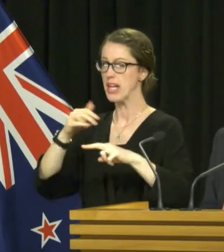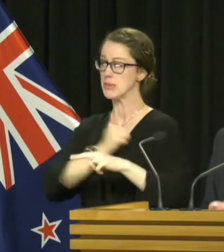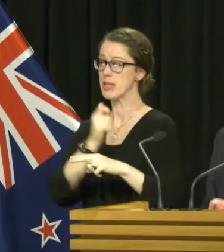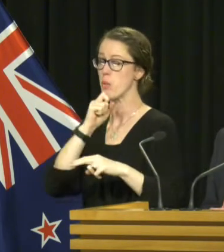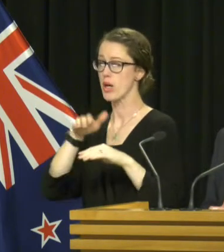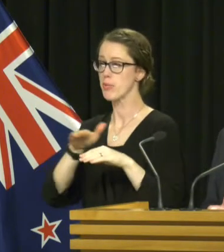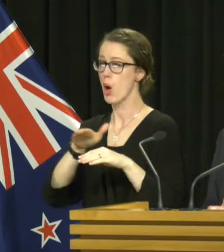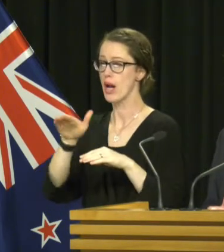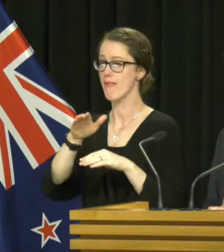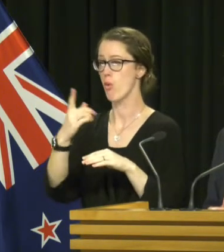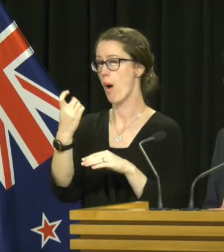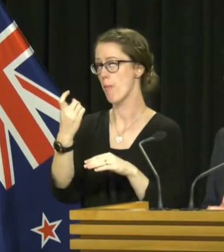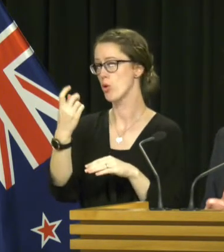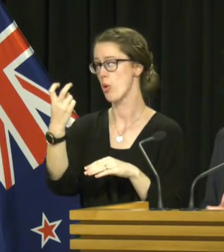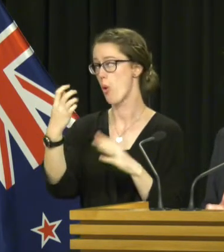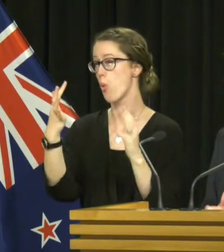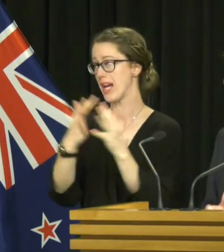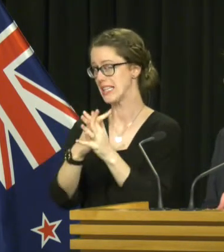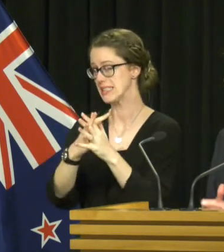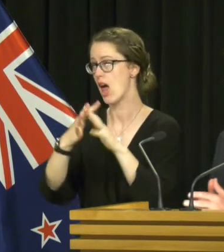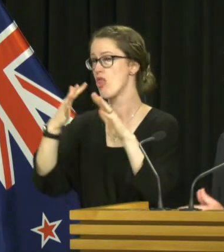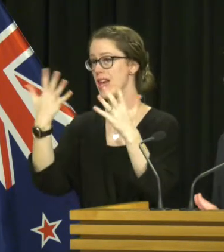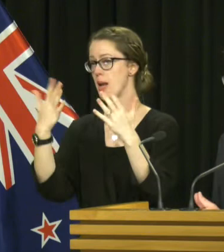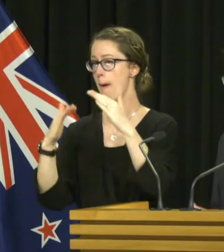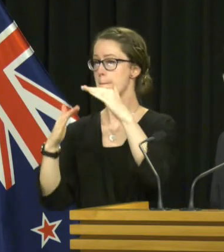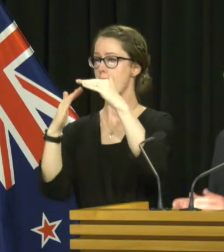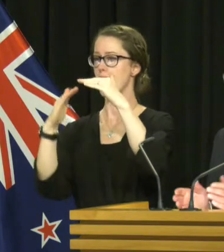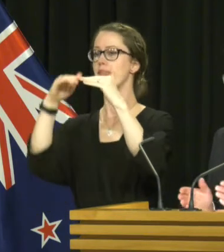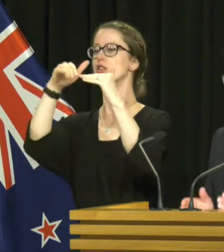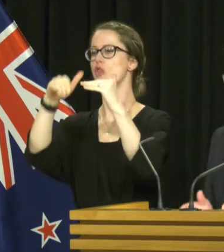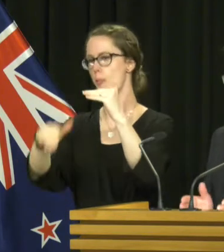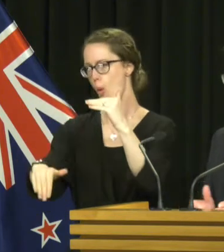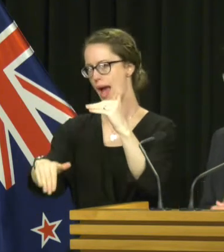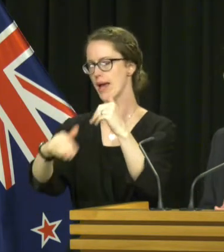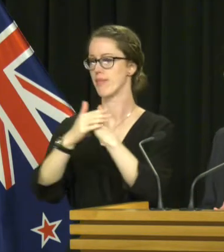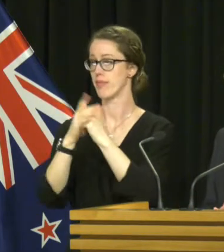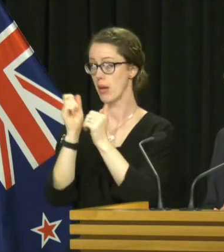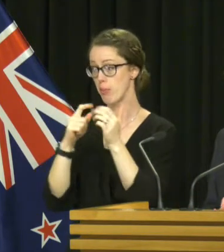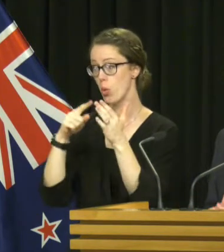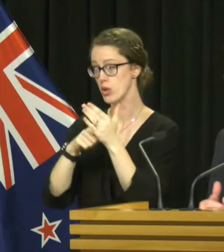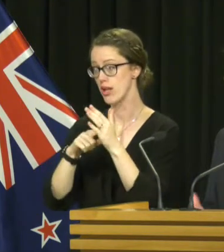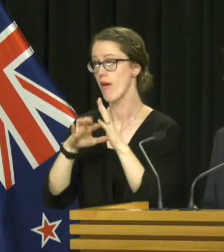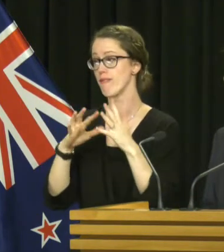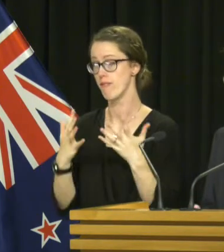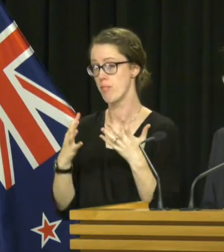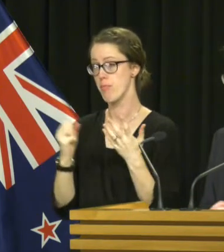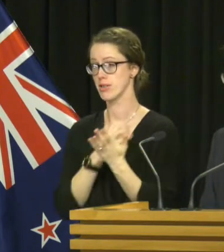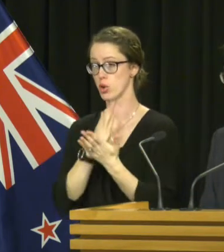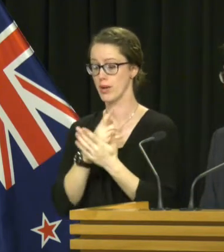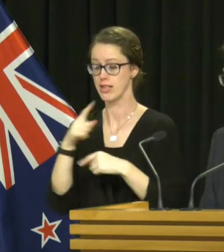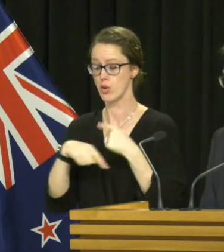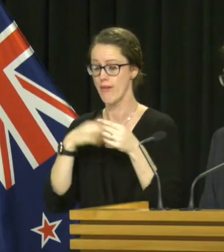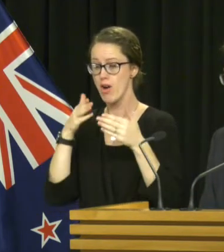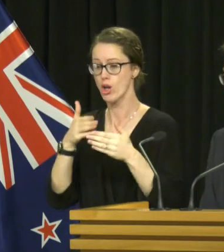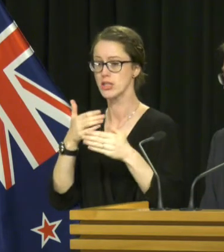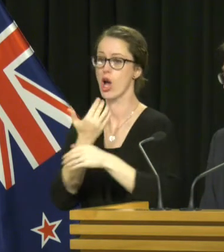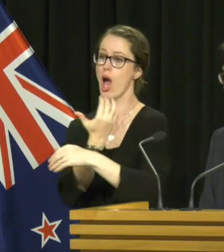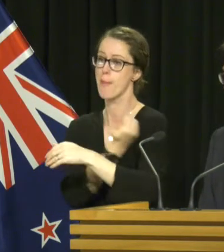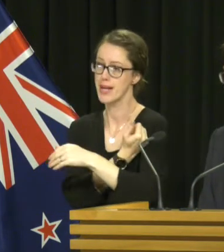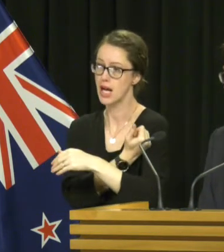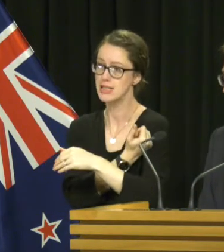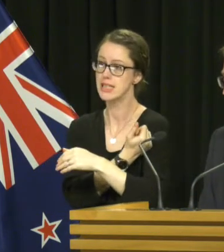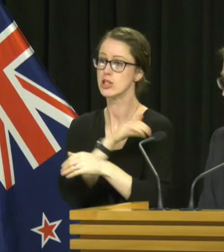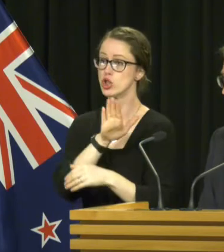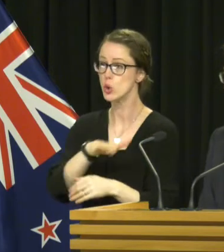going up for another week or two and then to peak and drop away. It's very important that we, therefore, keep focusing on immunising